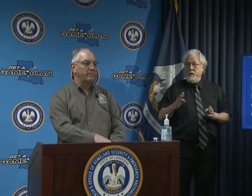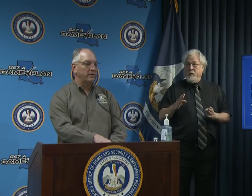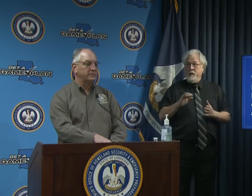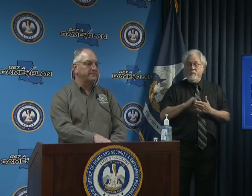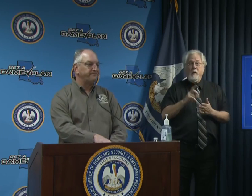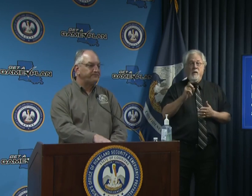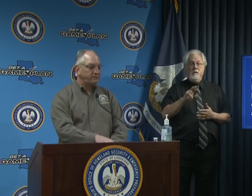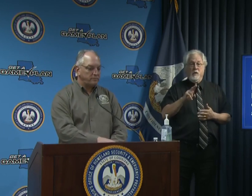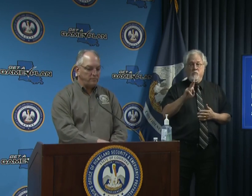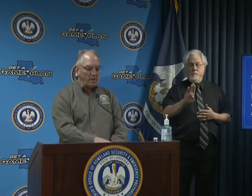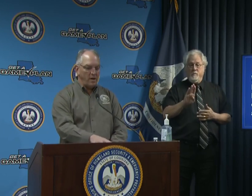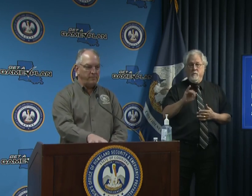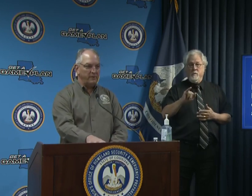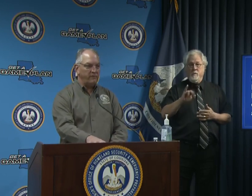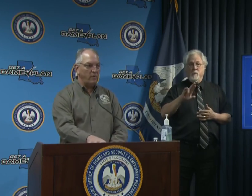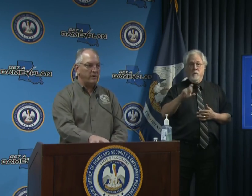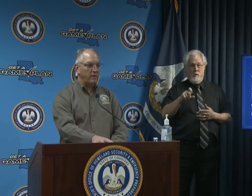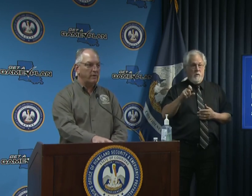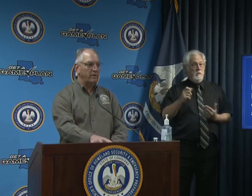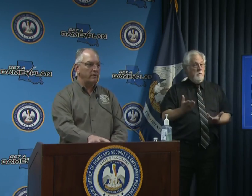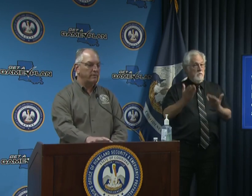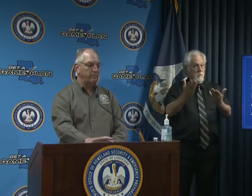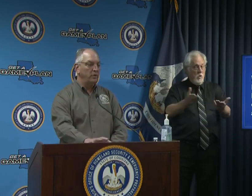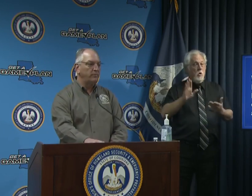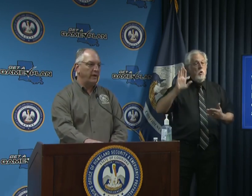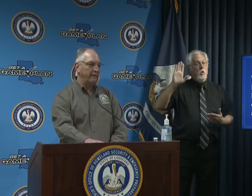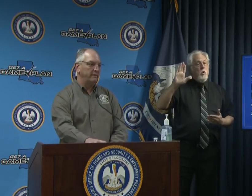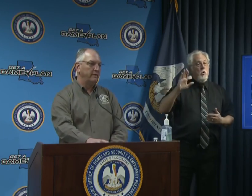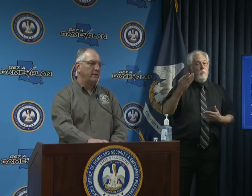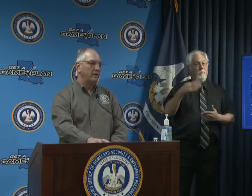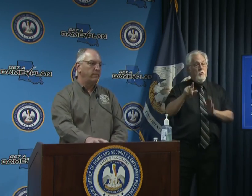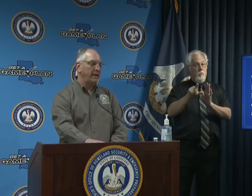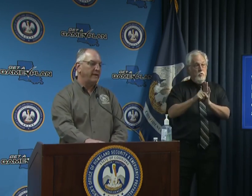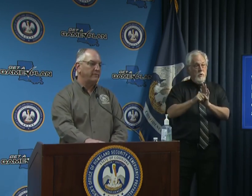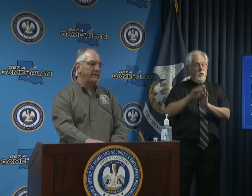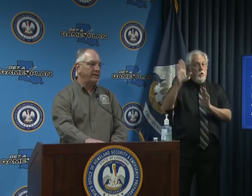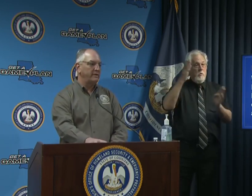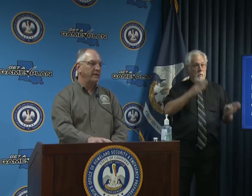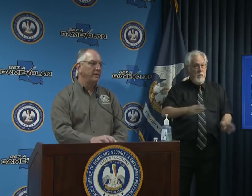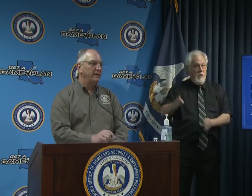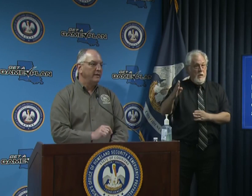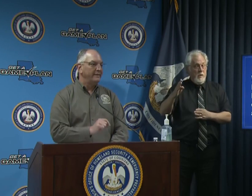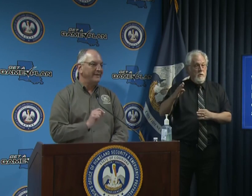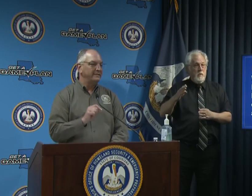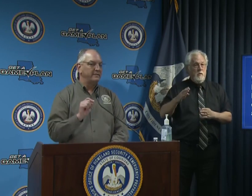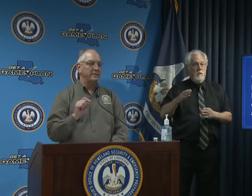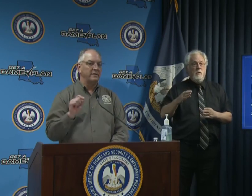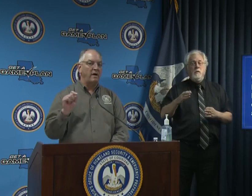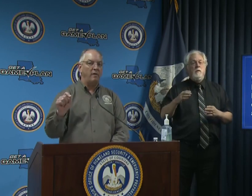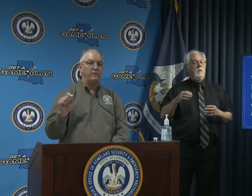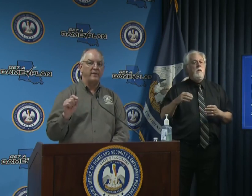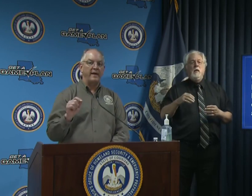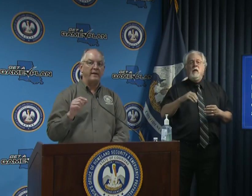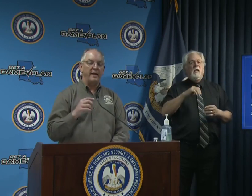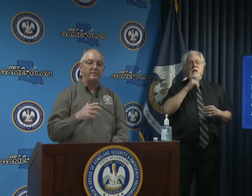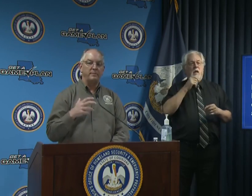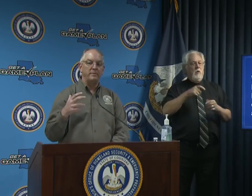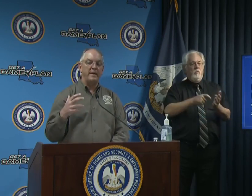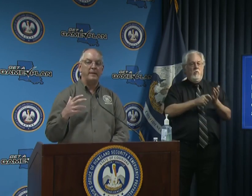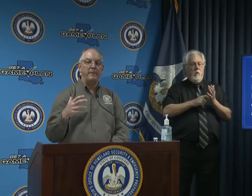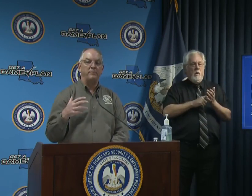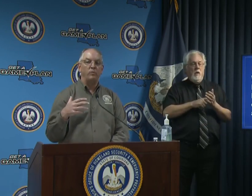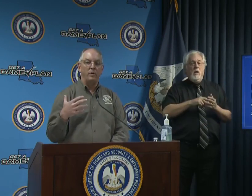dr burks put forward her her blueprint her plan for testing doesn't call for that